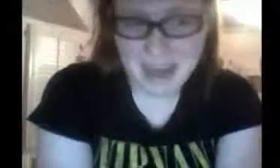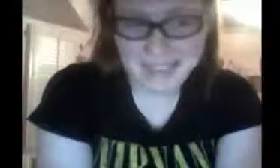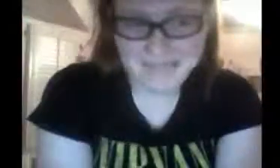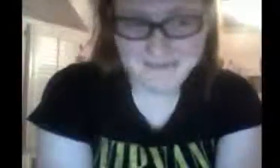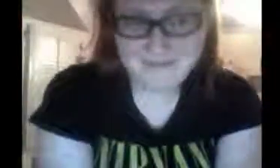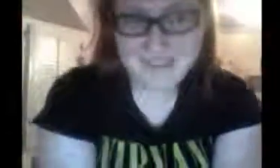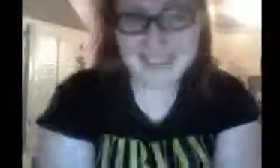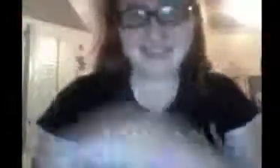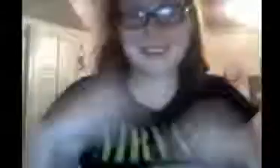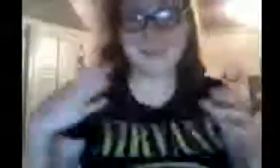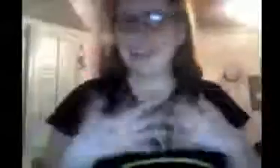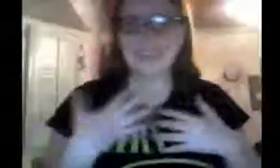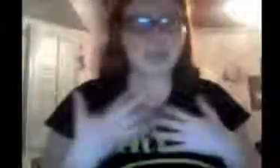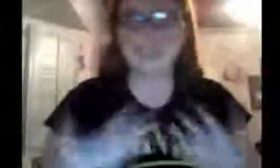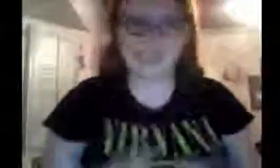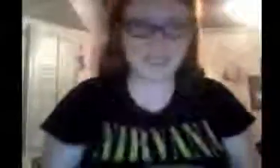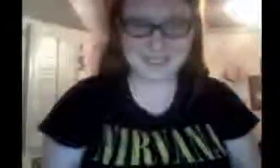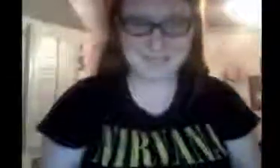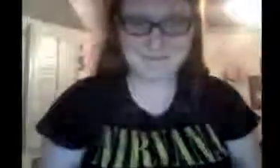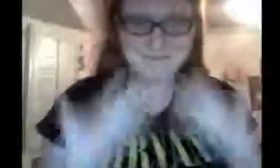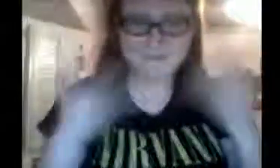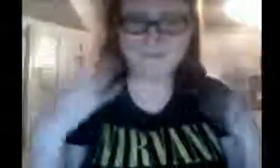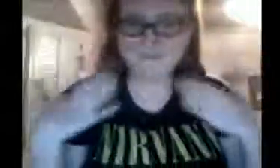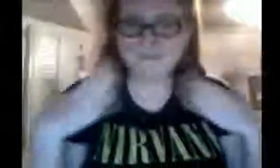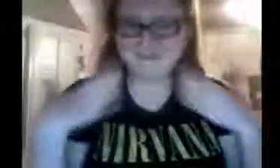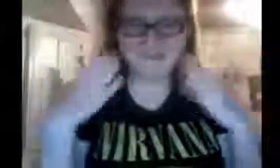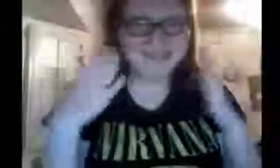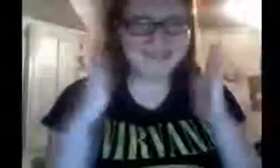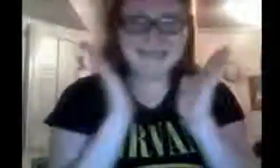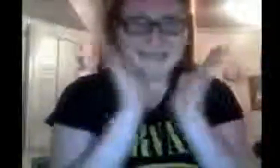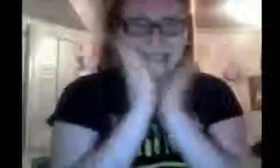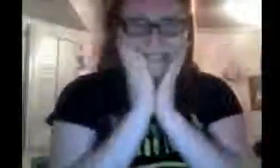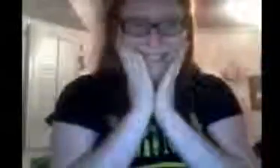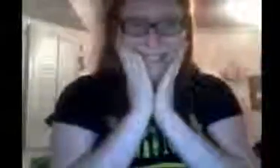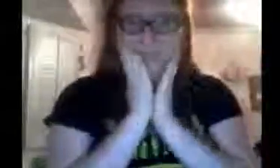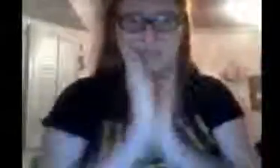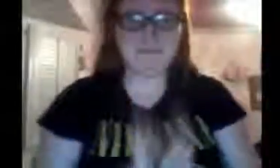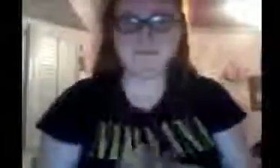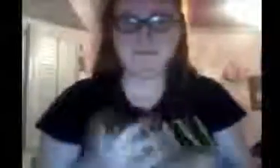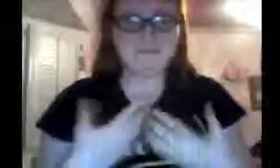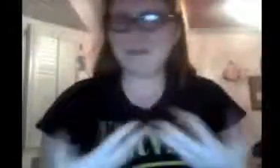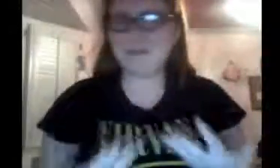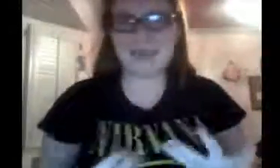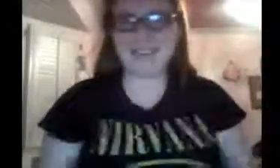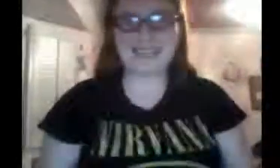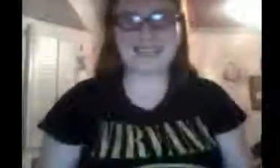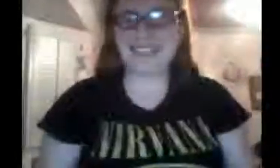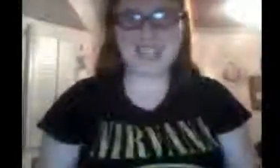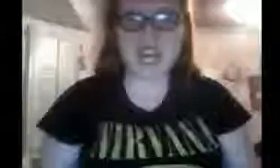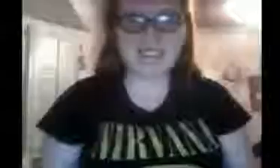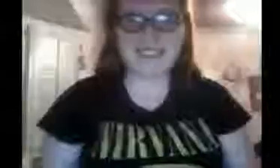back, that they're back in the old house. They're, the show is just amazing. I saw it and I